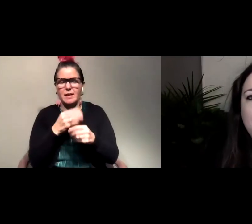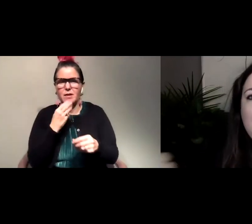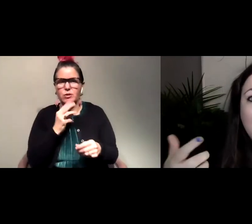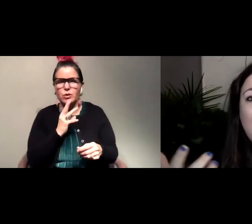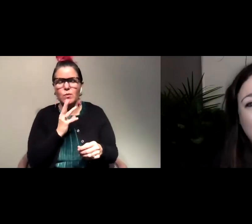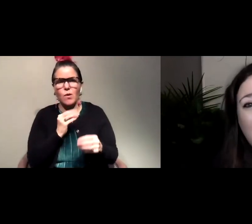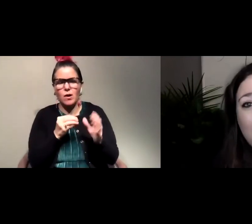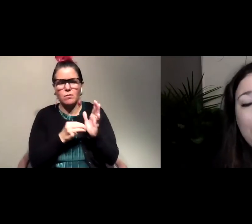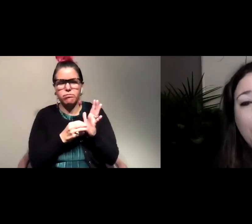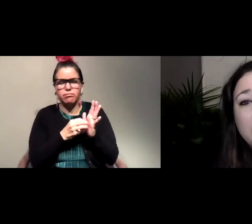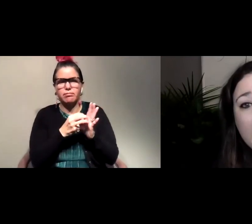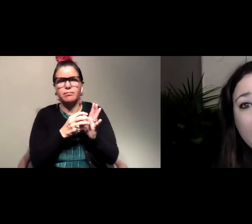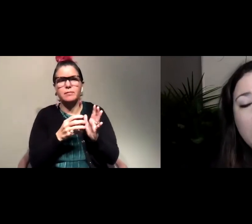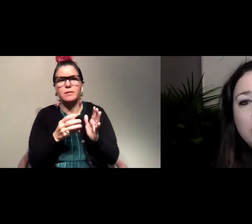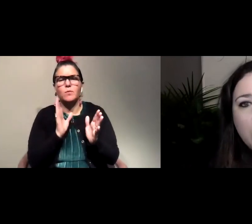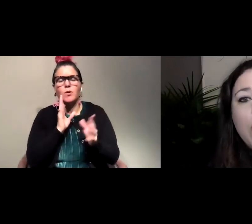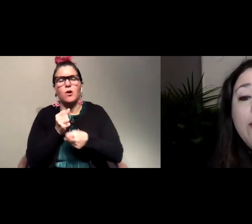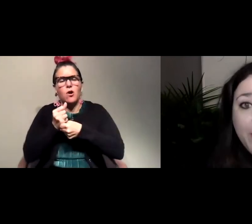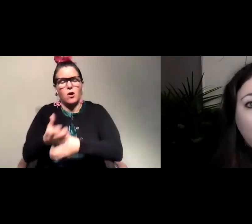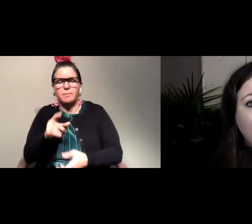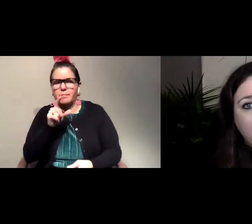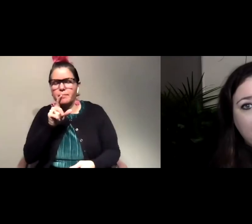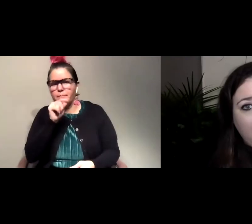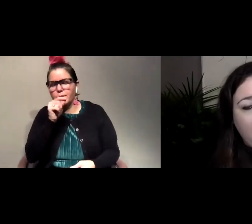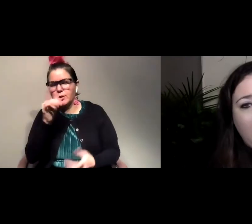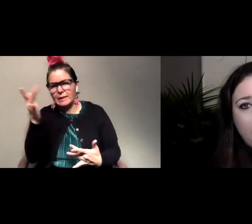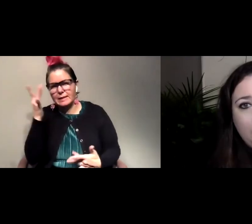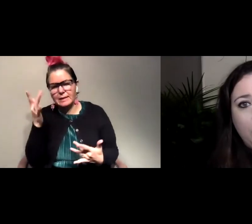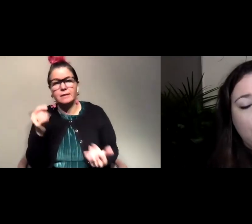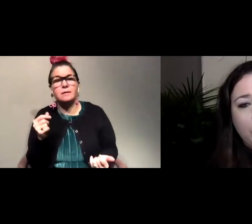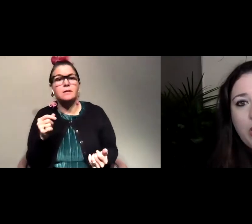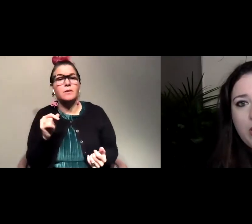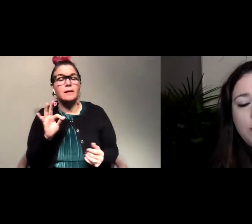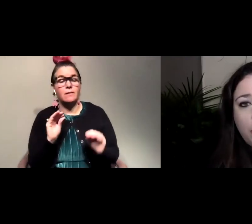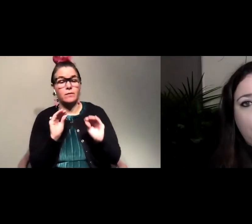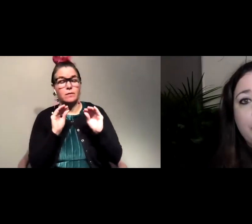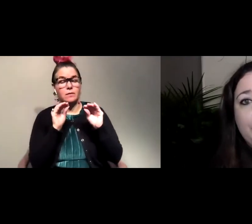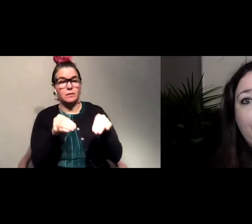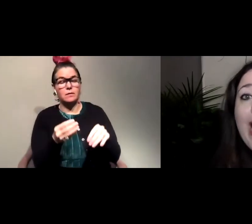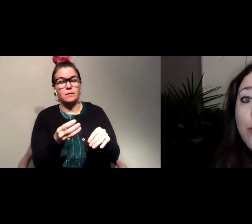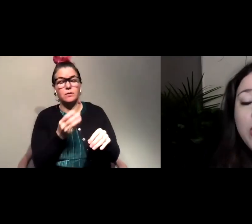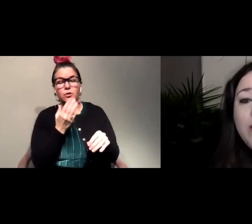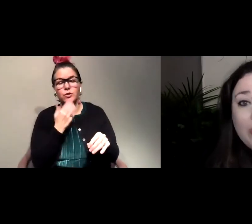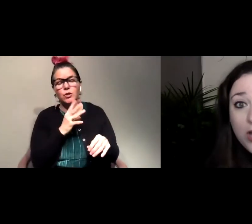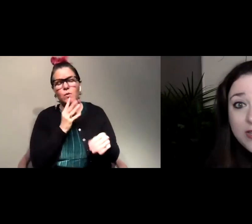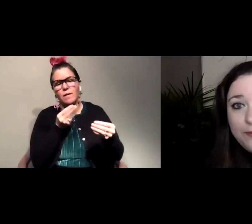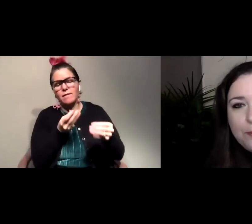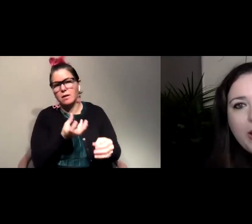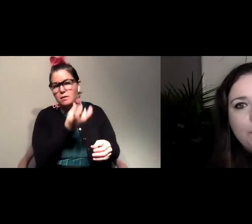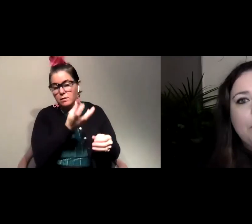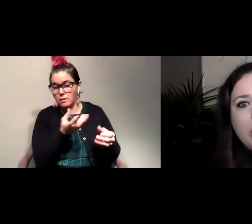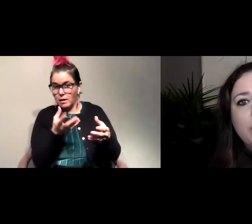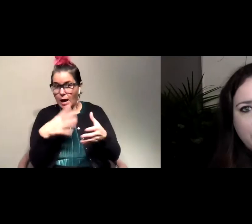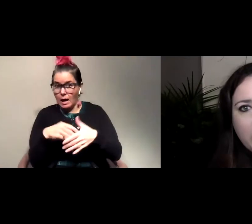um, it makes the hummingbird stick. So if you're going to put a hummingbird, uh, sugar water feeder out, that's awesome,